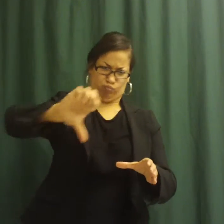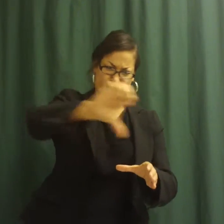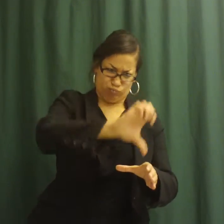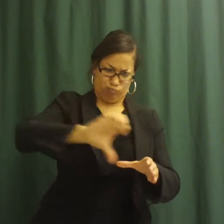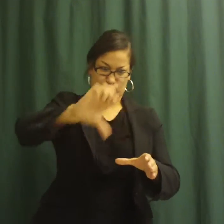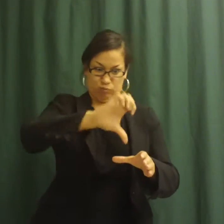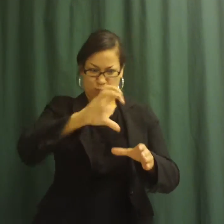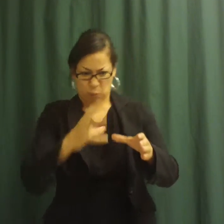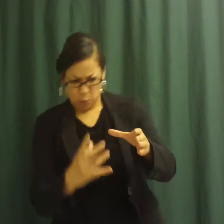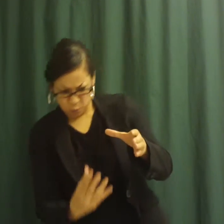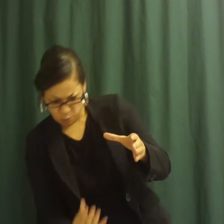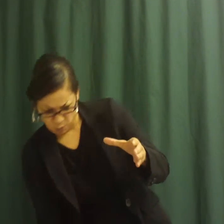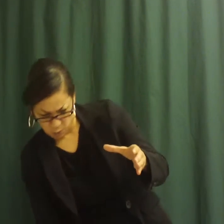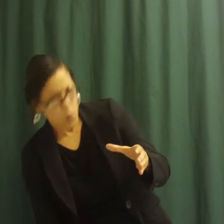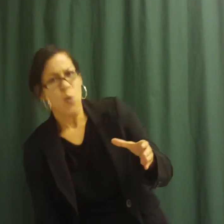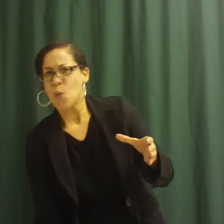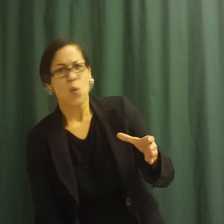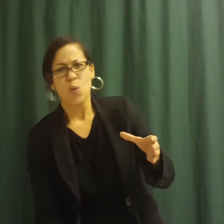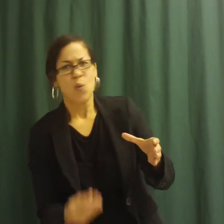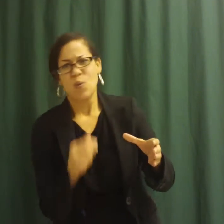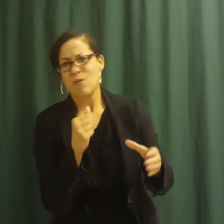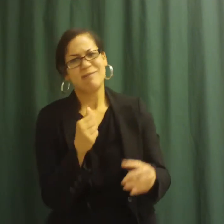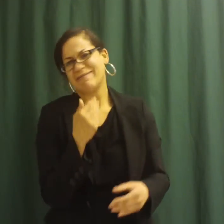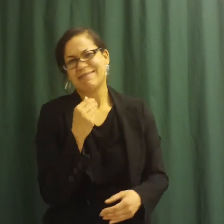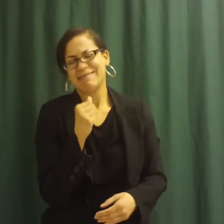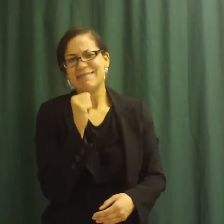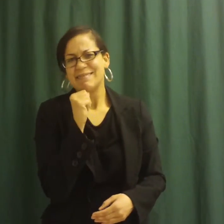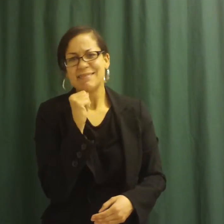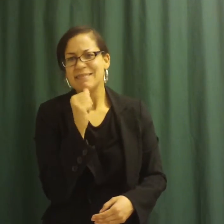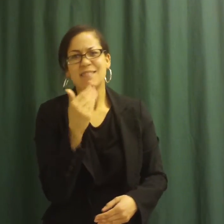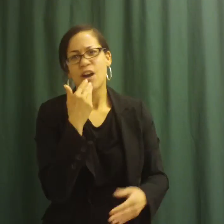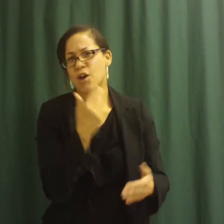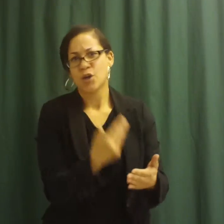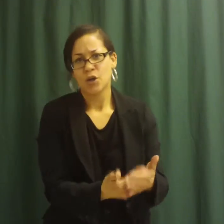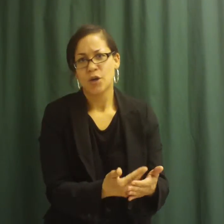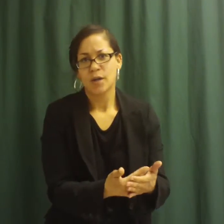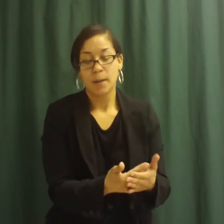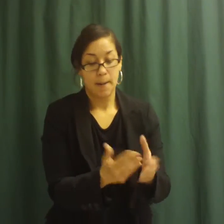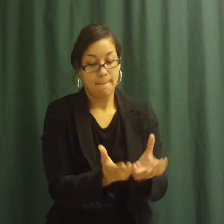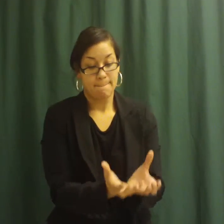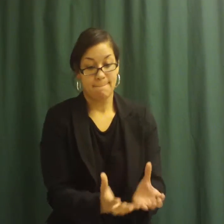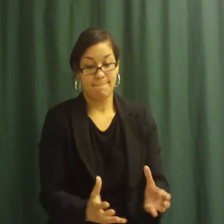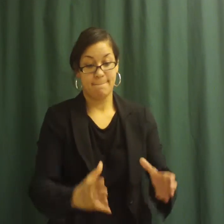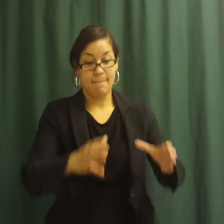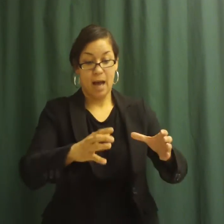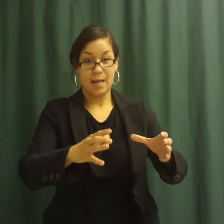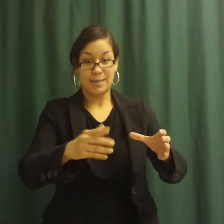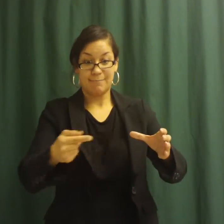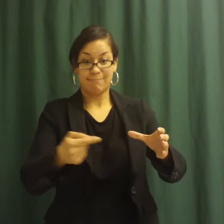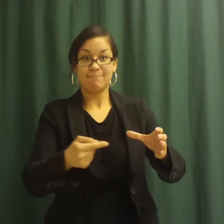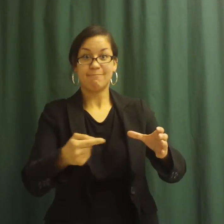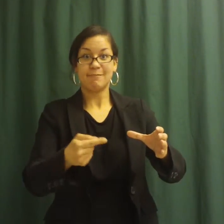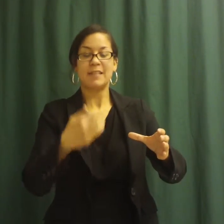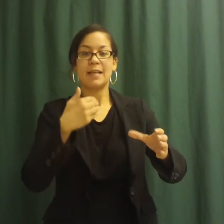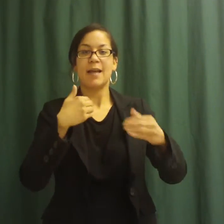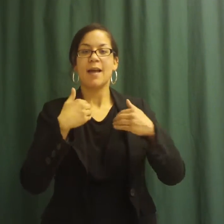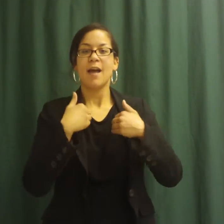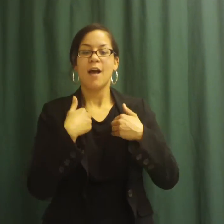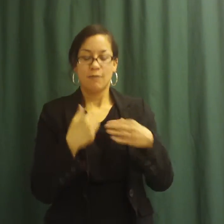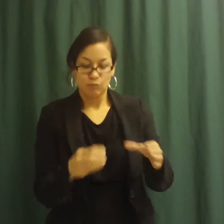in the bottom so water can drain out. If the soil gets soggy, the roots of the